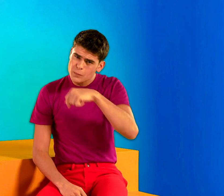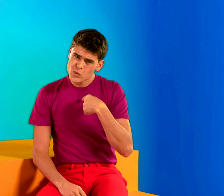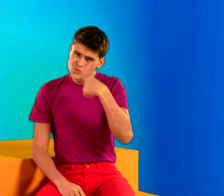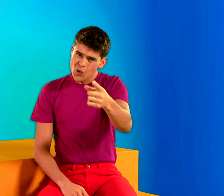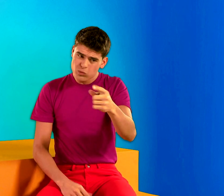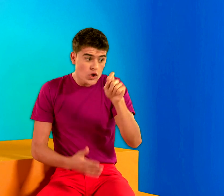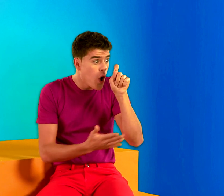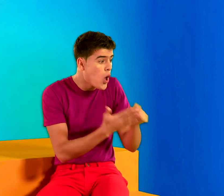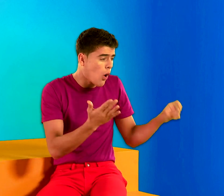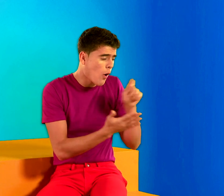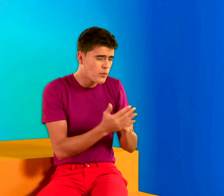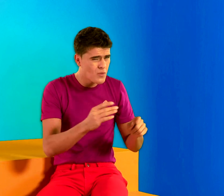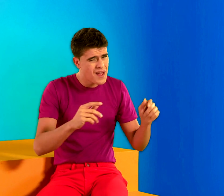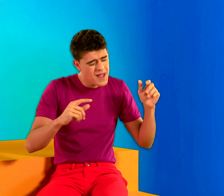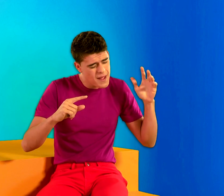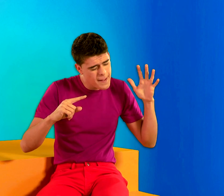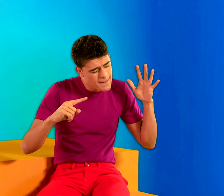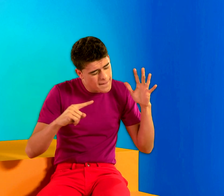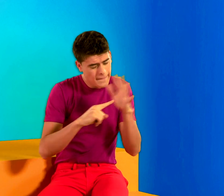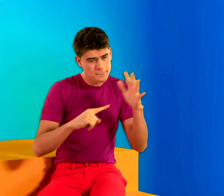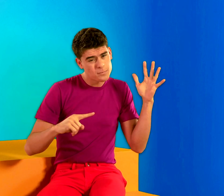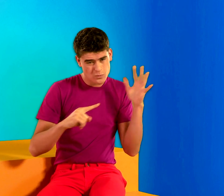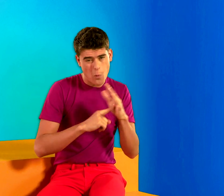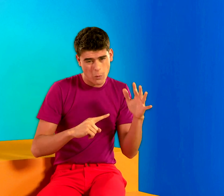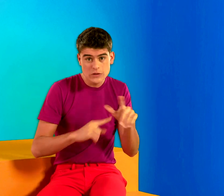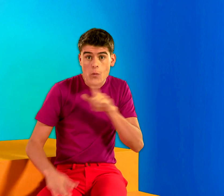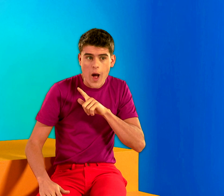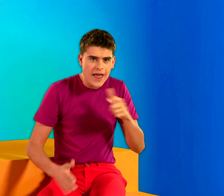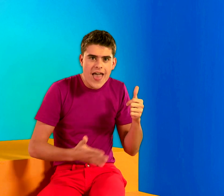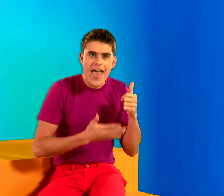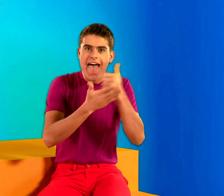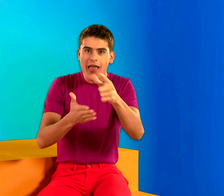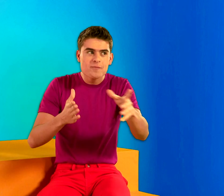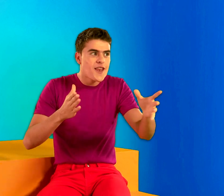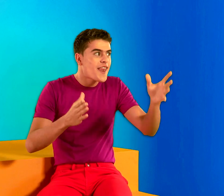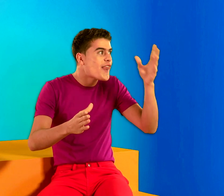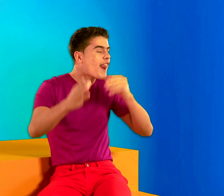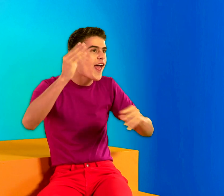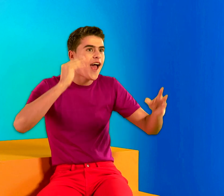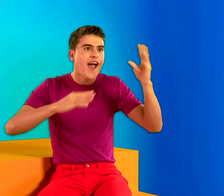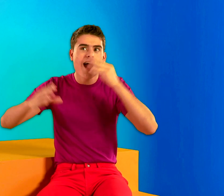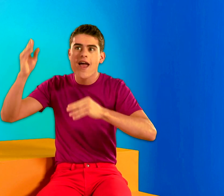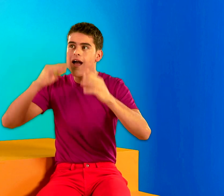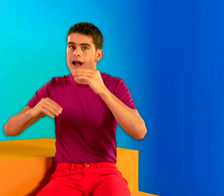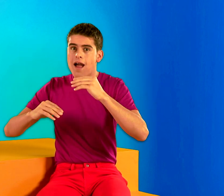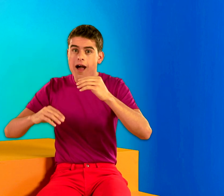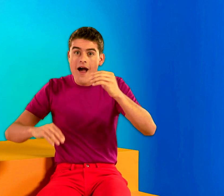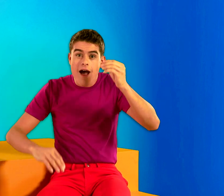what I told you Homework is important As it helps you learn So you'll grow up to be very smart